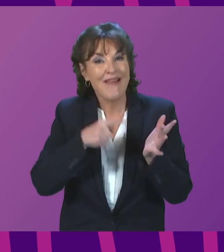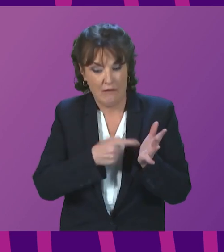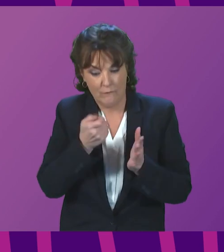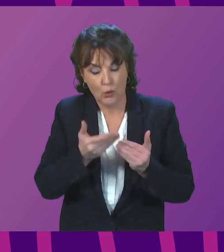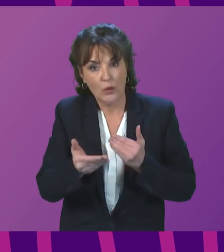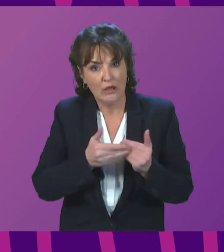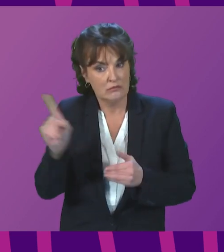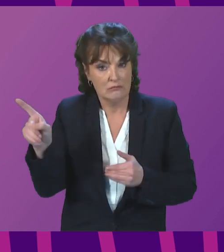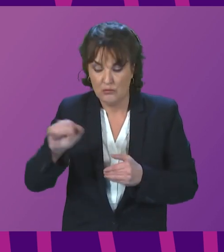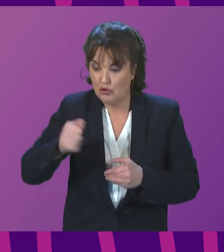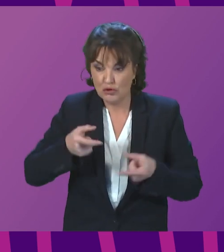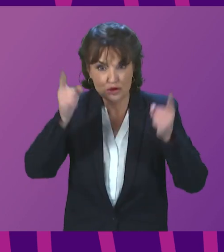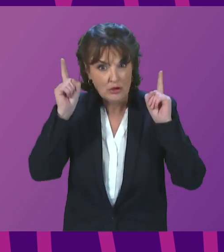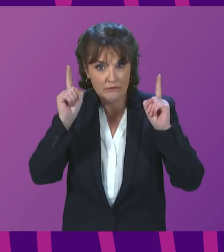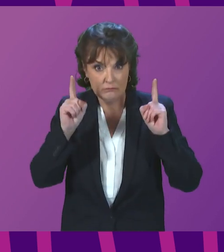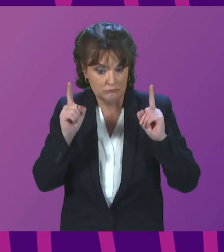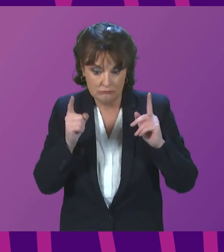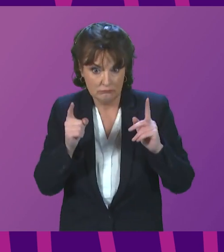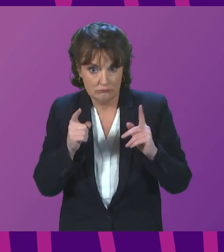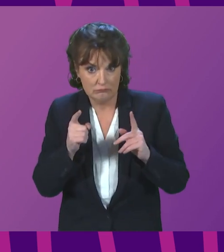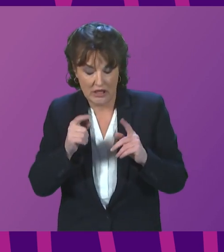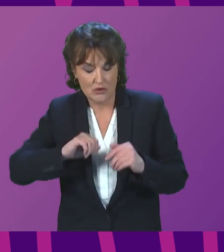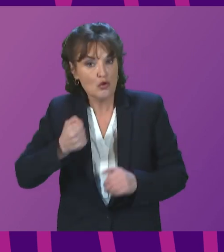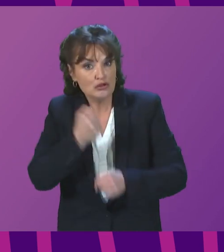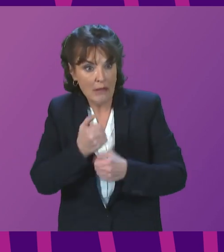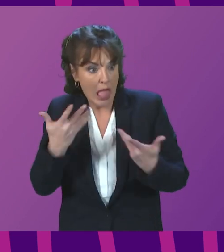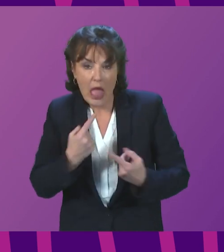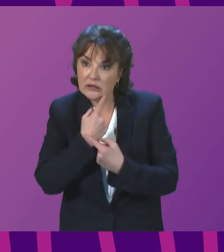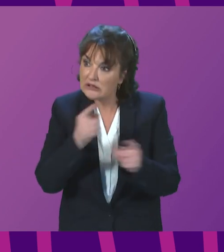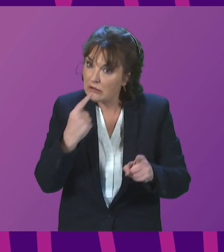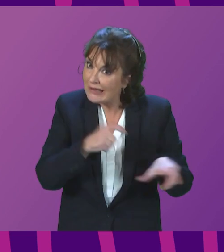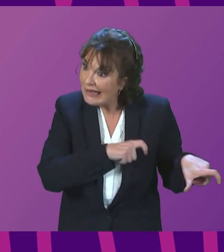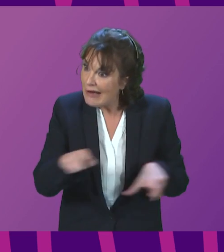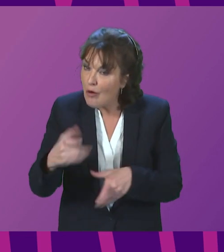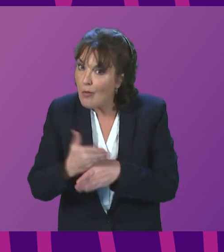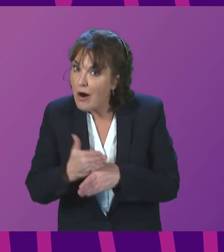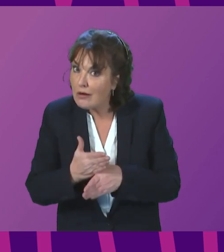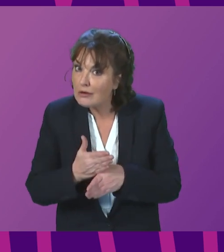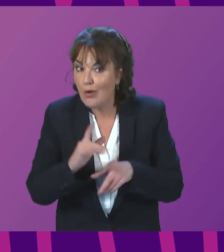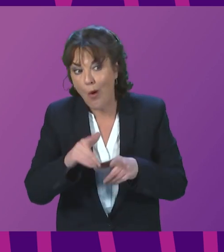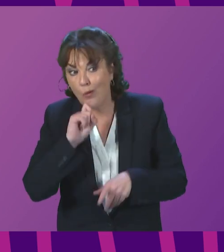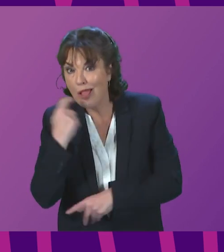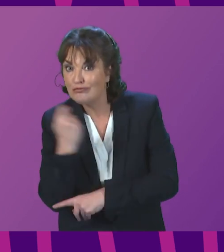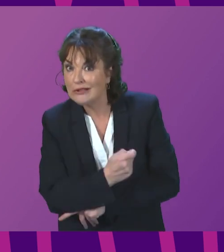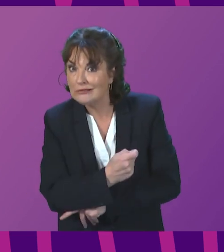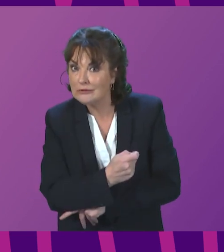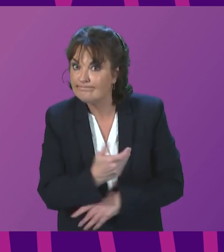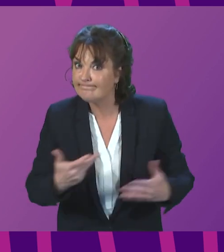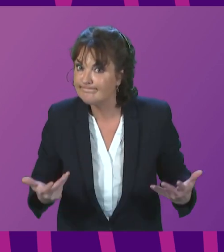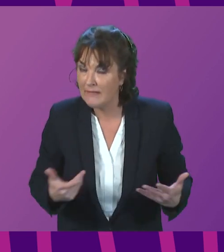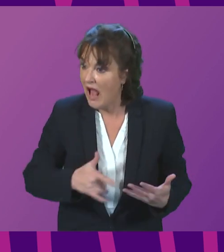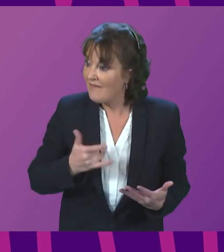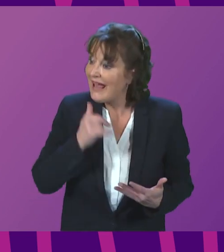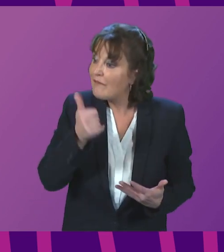these are workers who kept us going during the pandemic and we cannot have a safe railway if we do not have a properly staffed railway